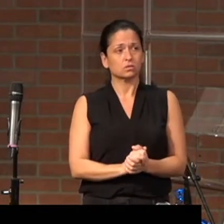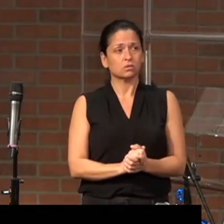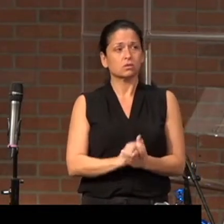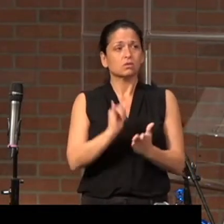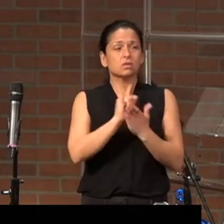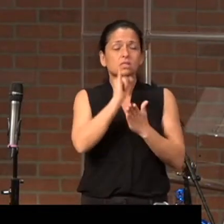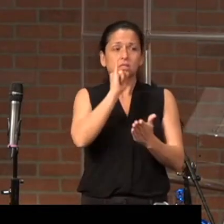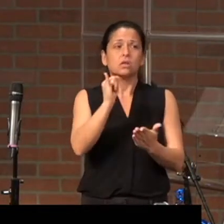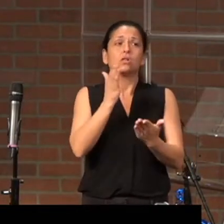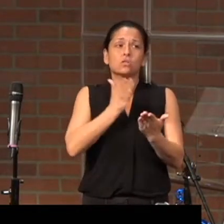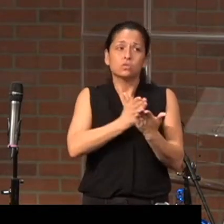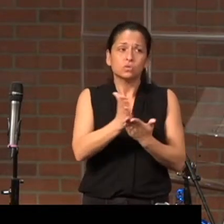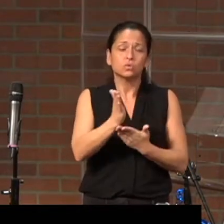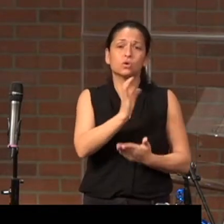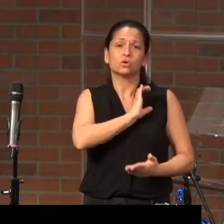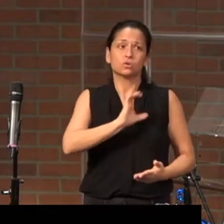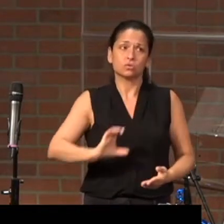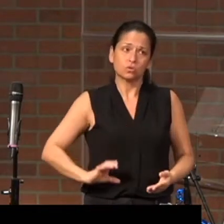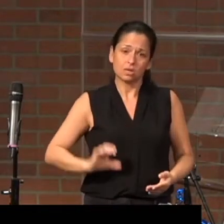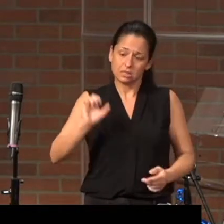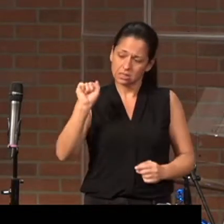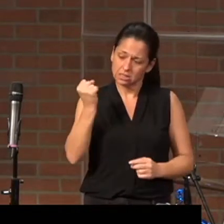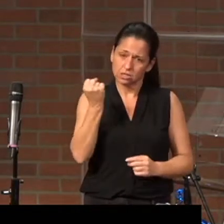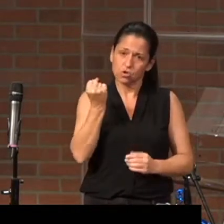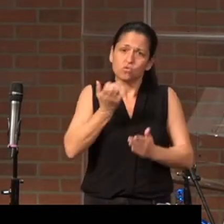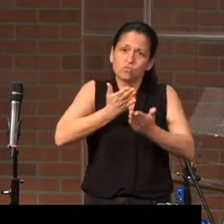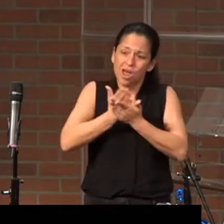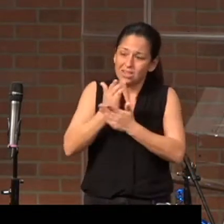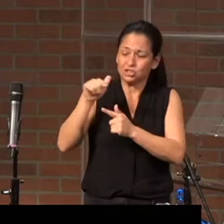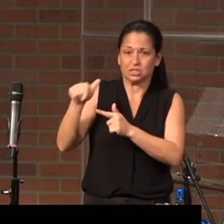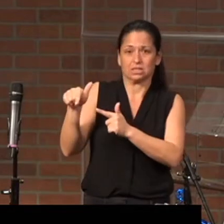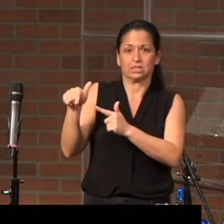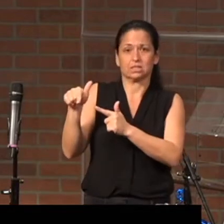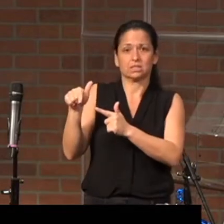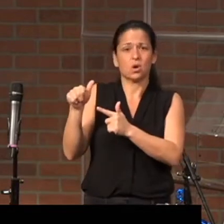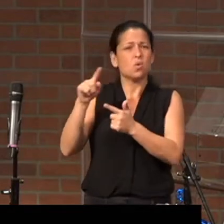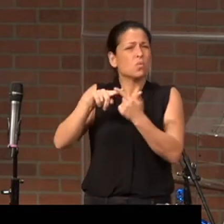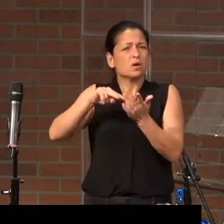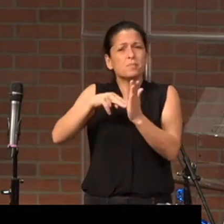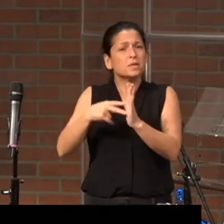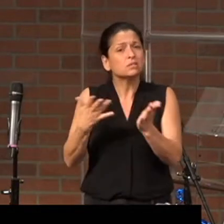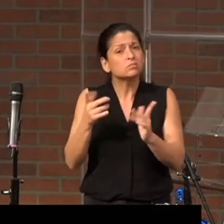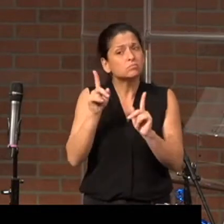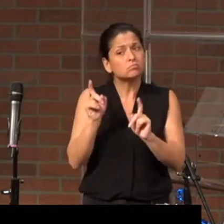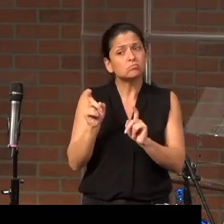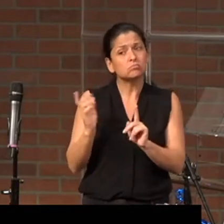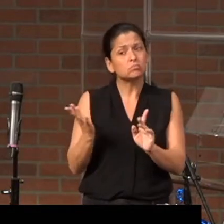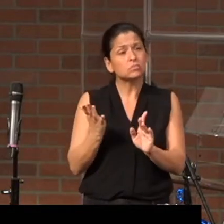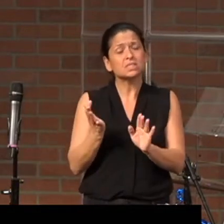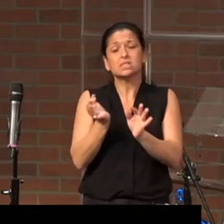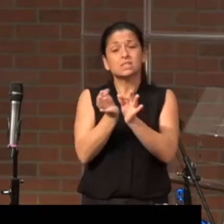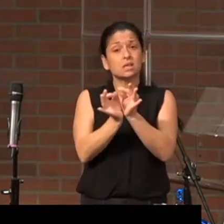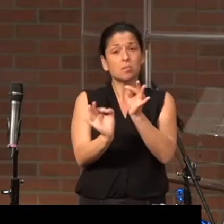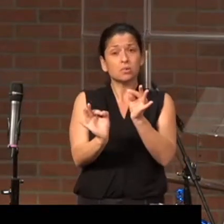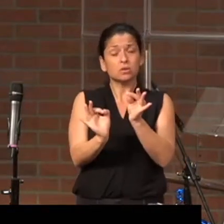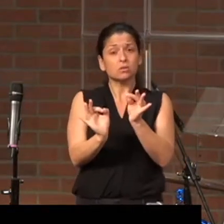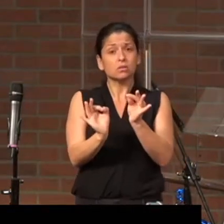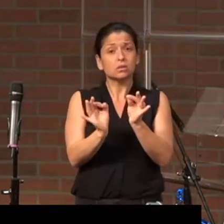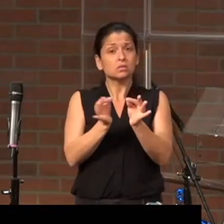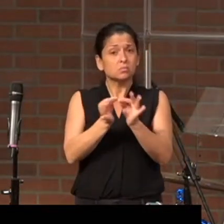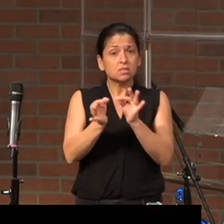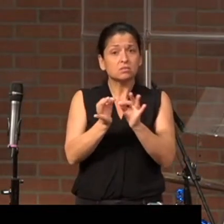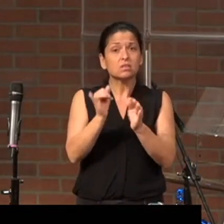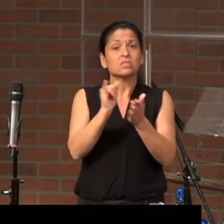That it is through Christ's righteousness. And what do we mean by that? Simply put, that Jesus